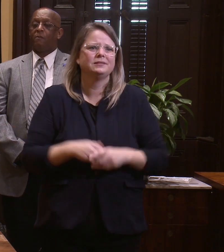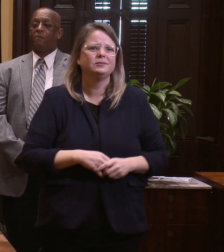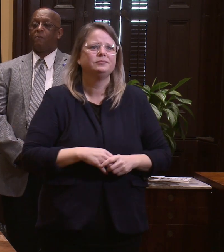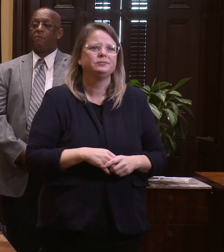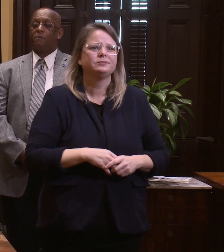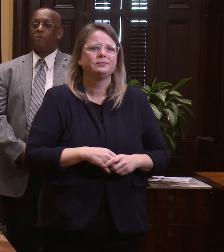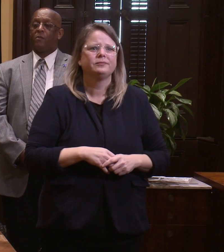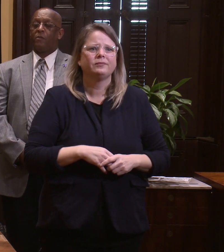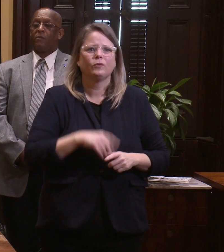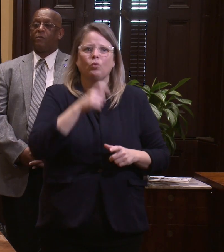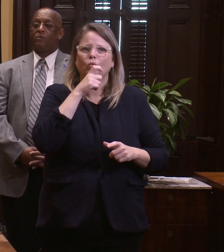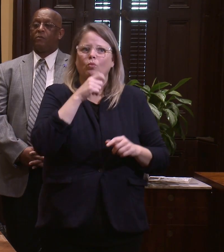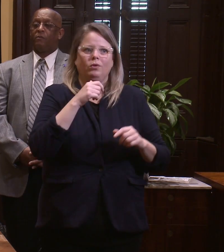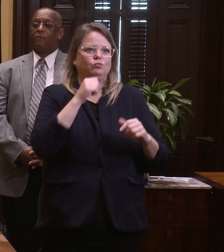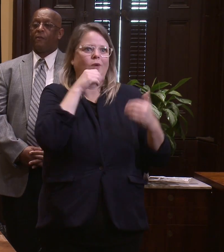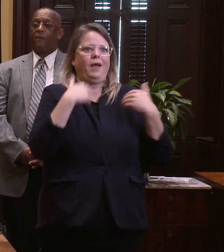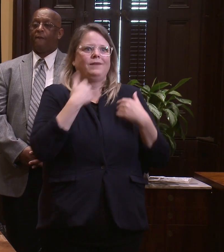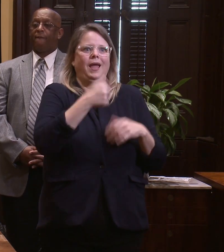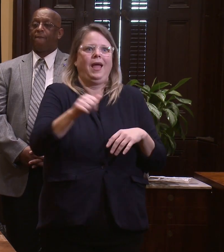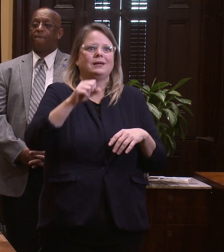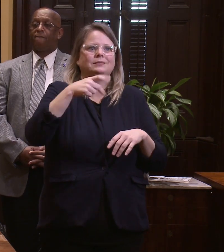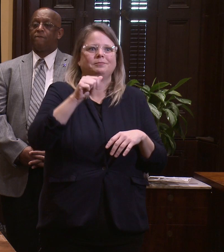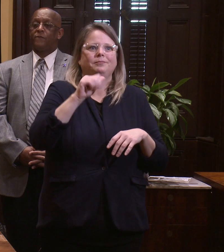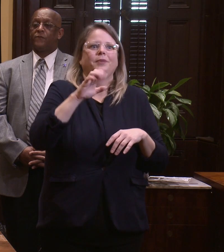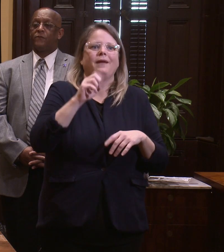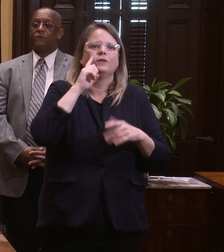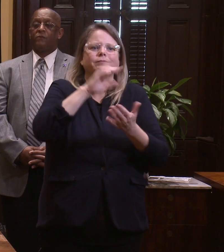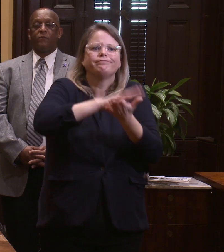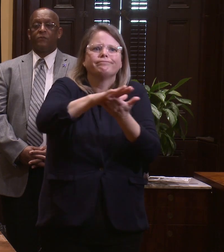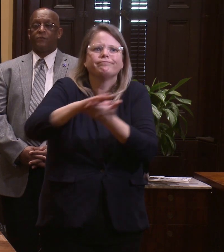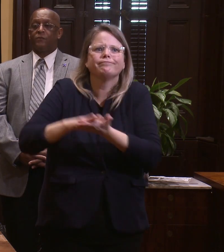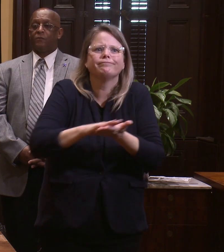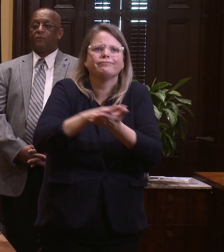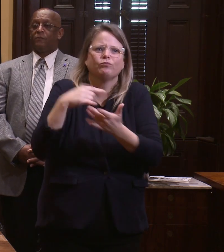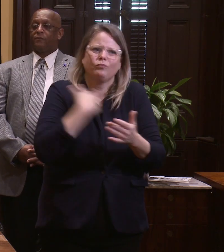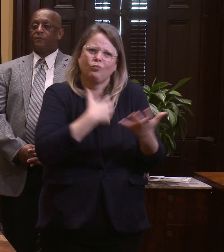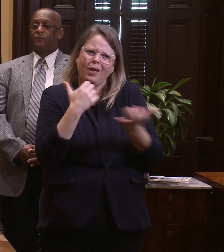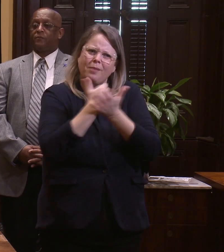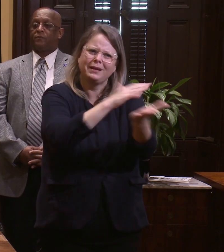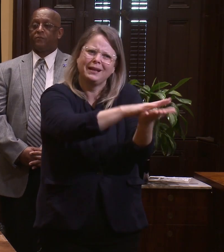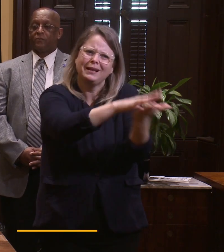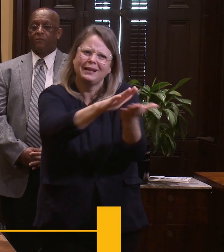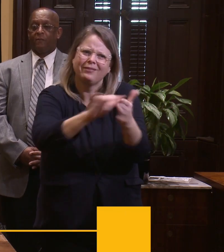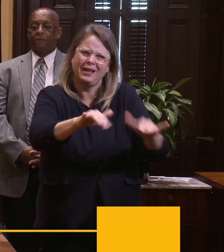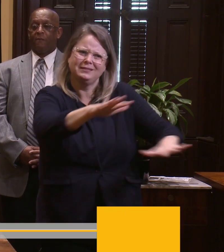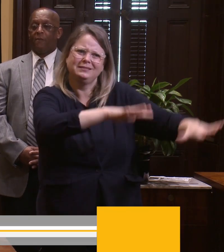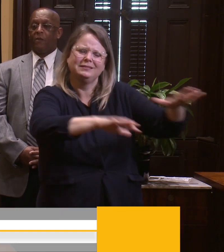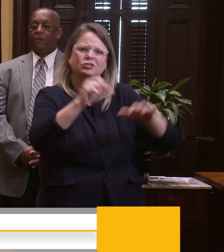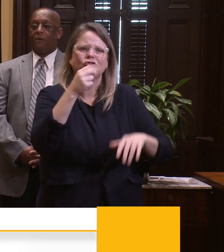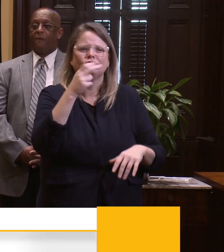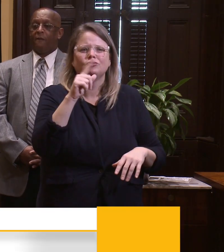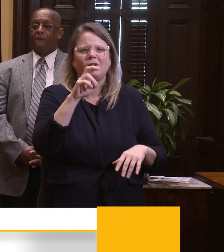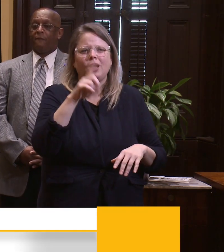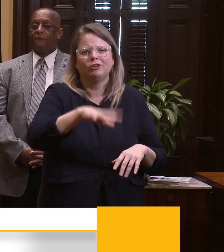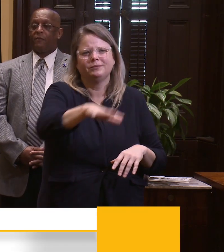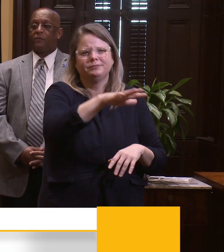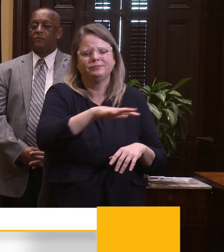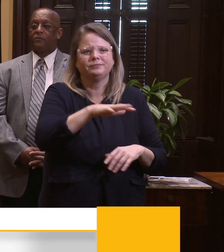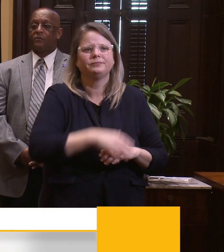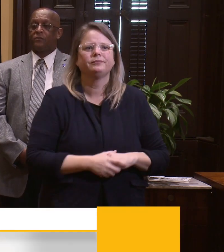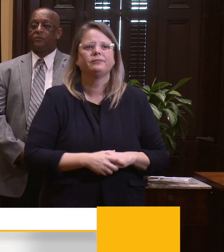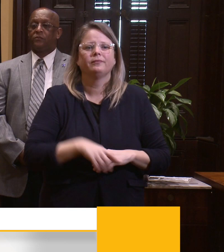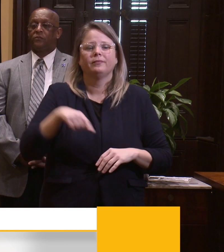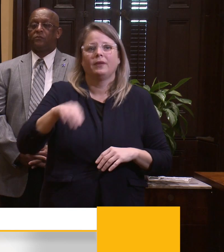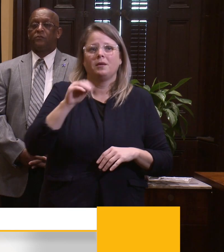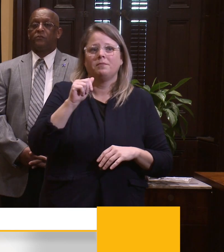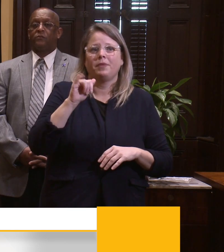We've implemented a hospital discharge process. So in partnership with the Baltimore City Health Department, the Mayor's Office of Homeless Services